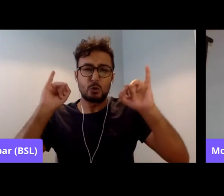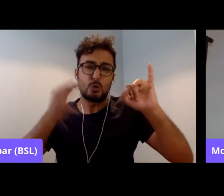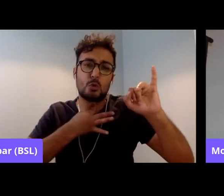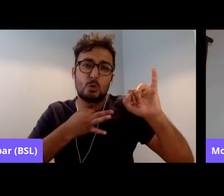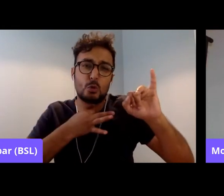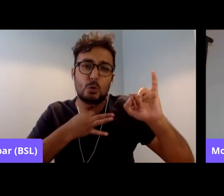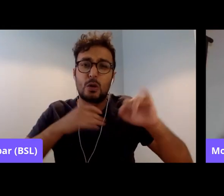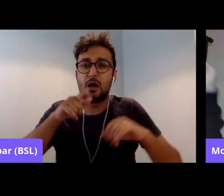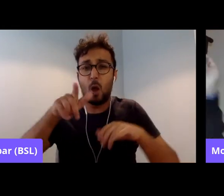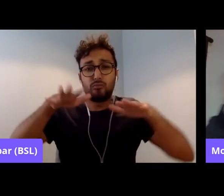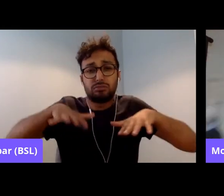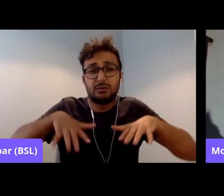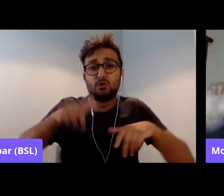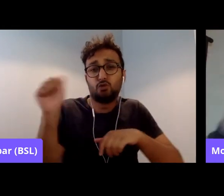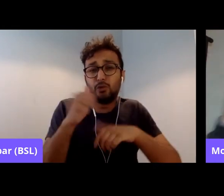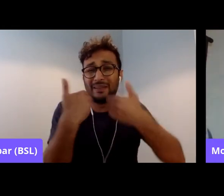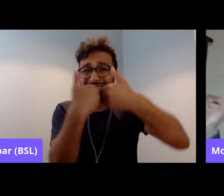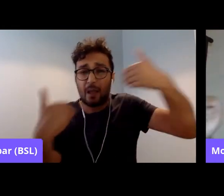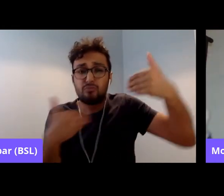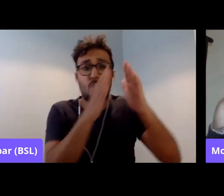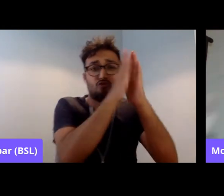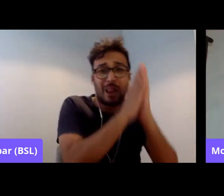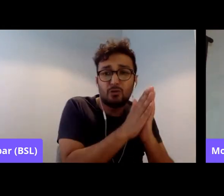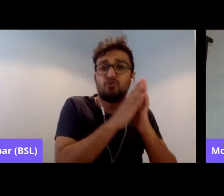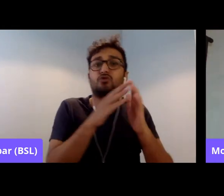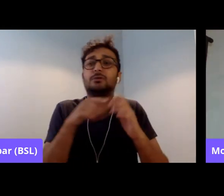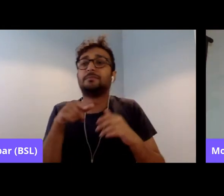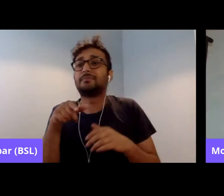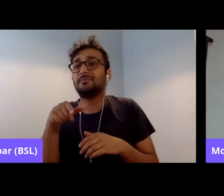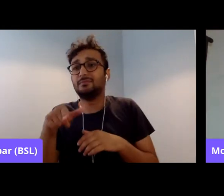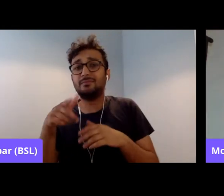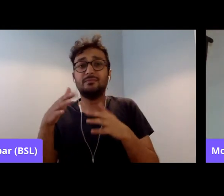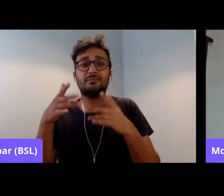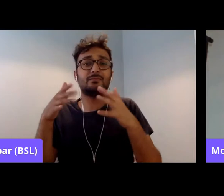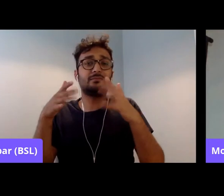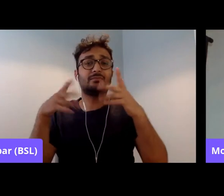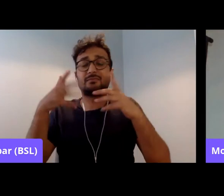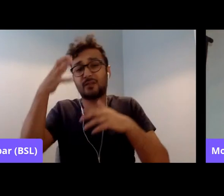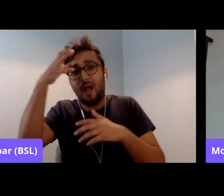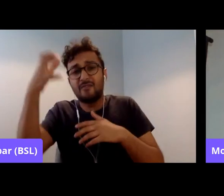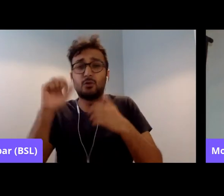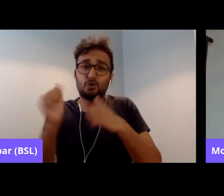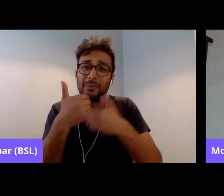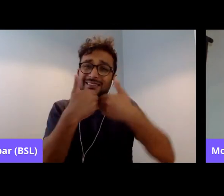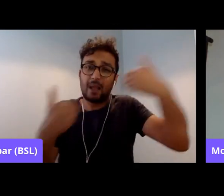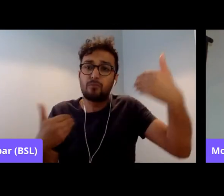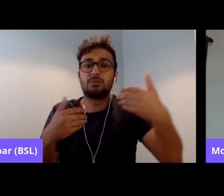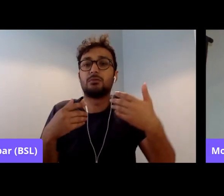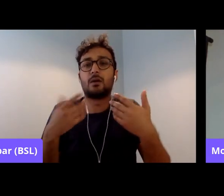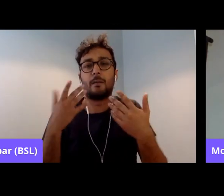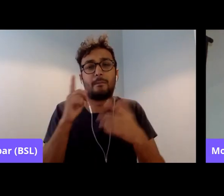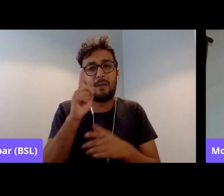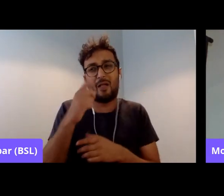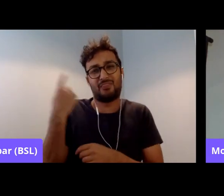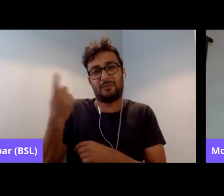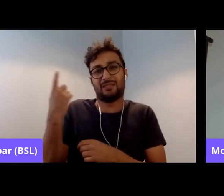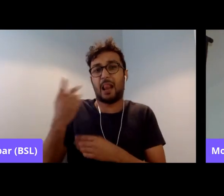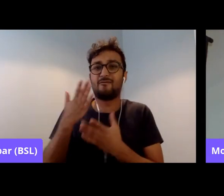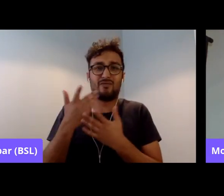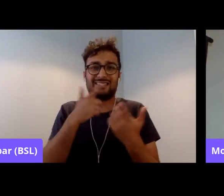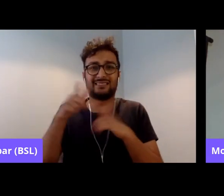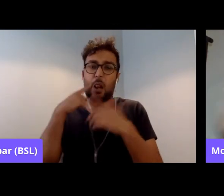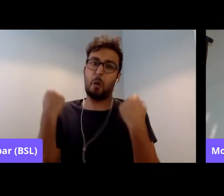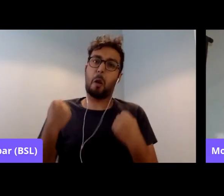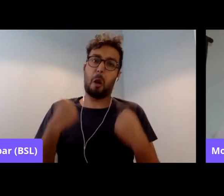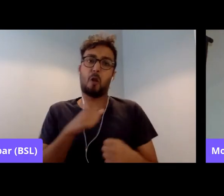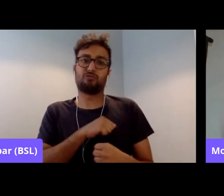because one, I mean, they tend to wave the Christian flag themselves quite often. And two, you know, that's not happening. You know,